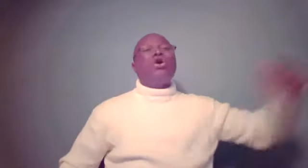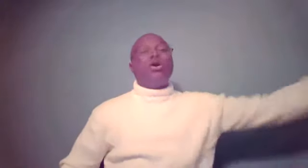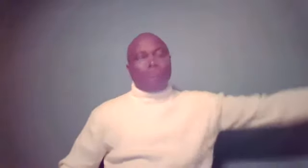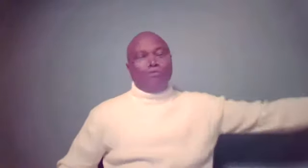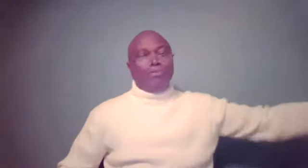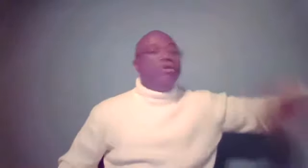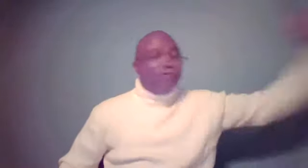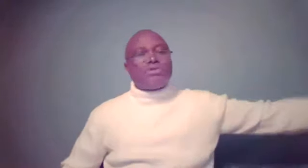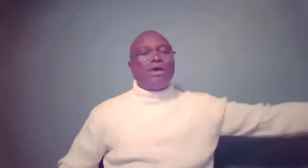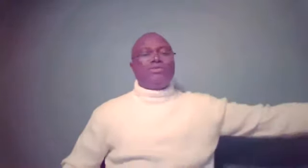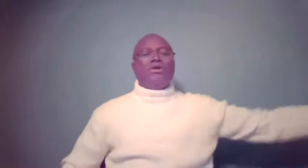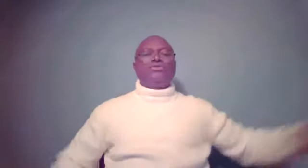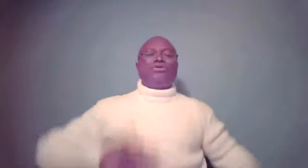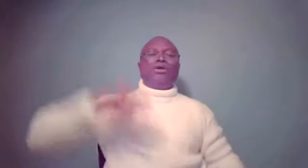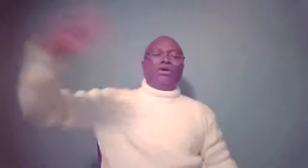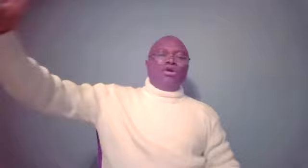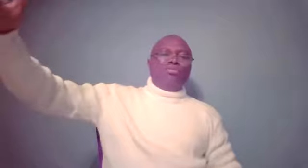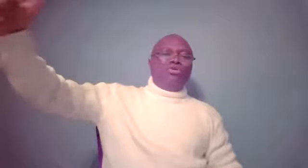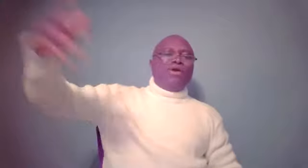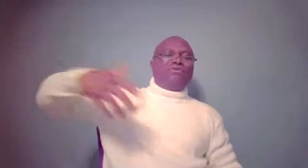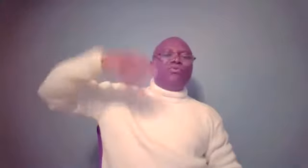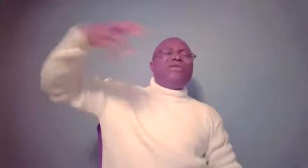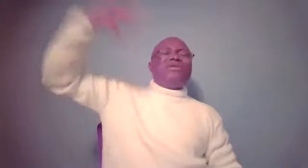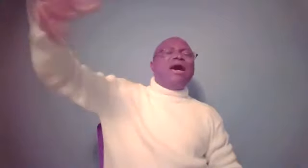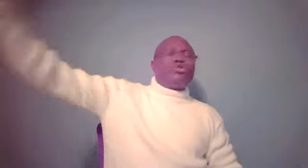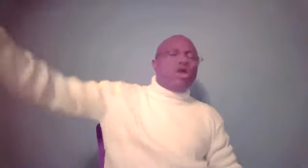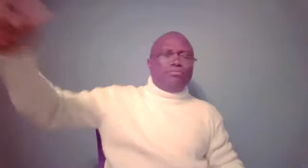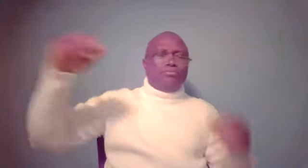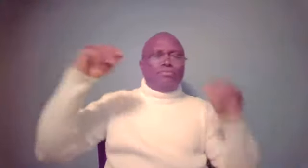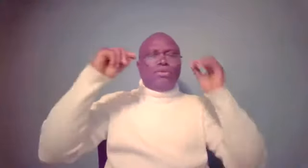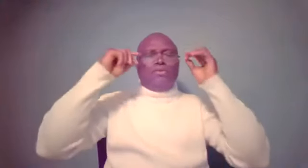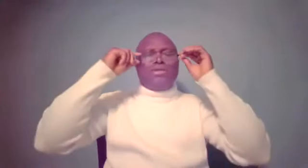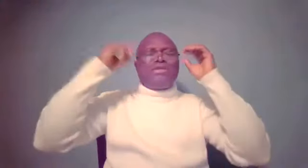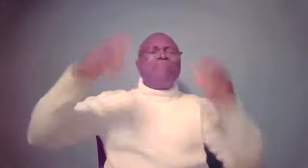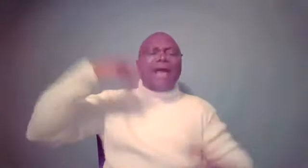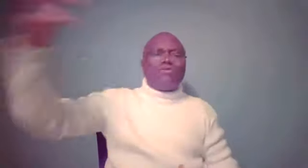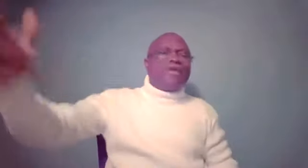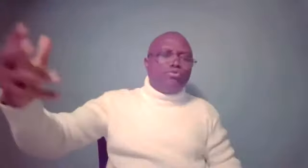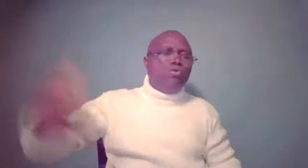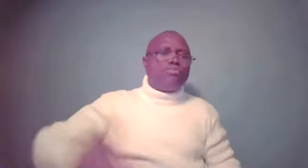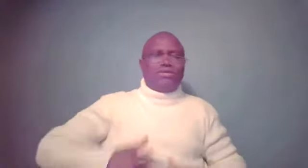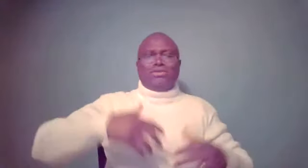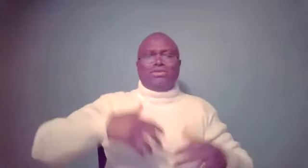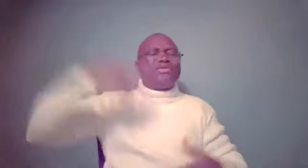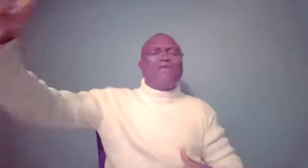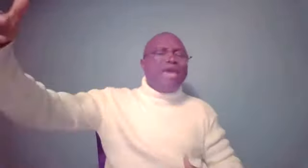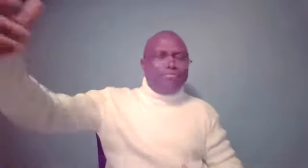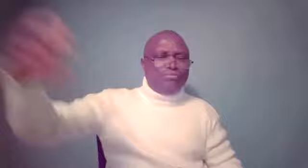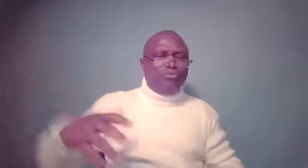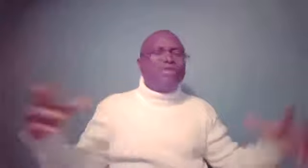hurtful people. Of course, they're hurting us. But we look at what is the outcome? What is the impact of that whole process? What is the end game? What is,